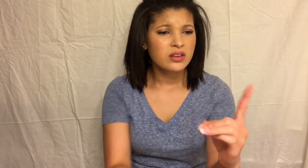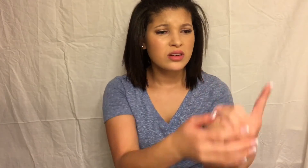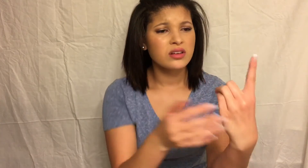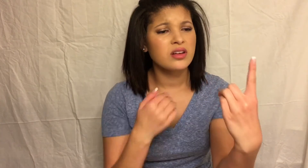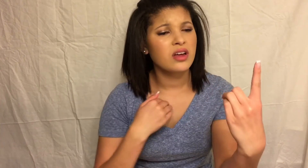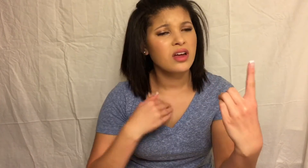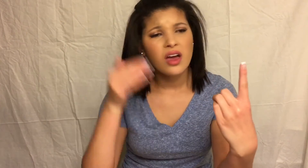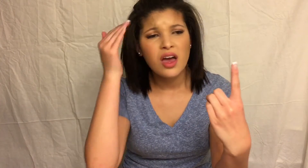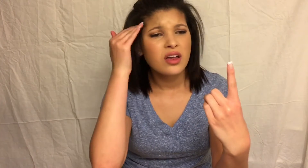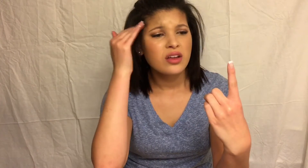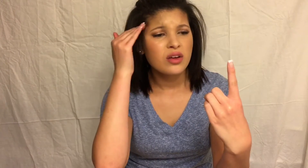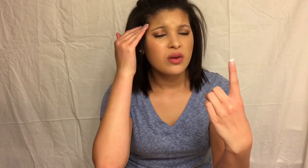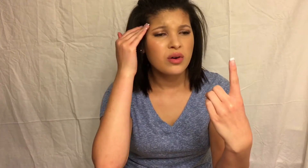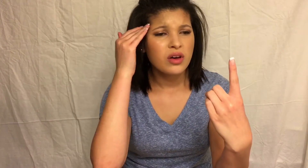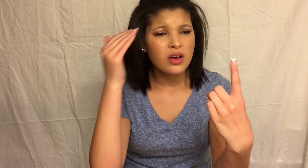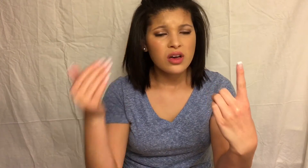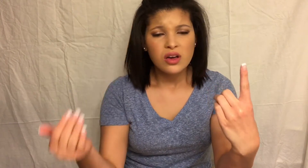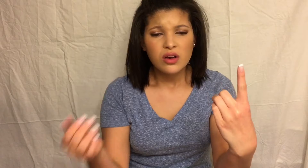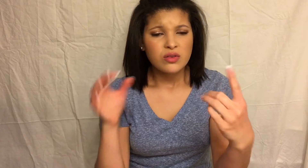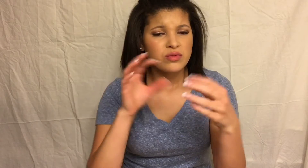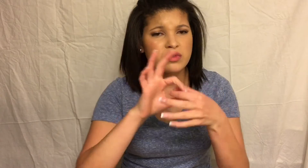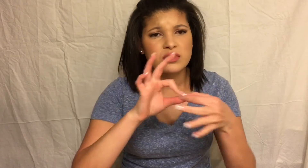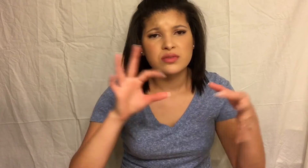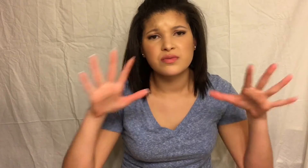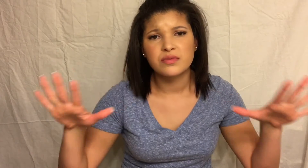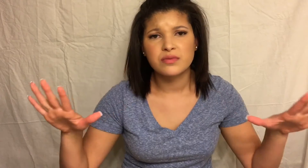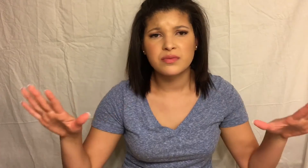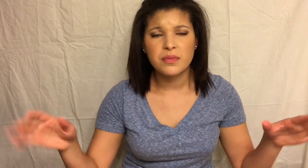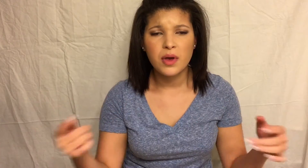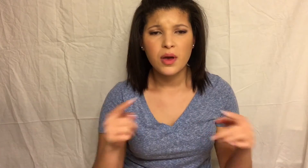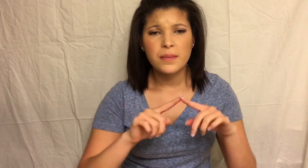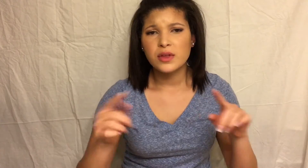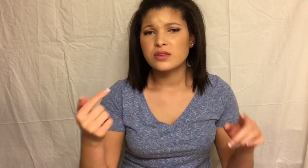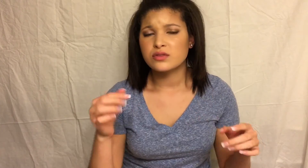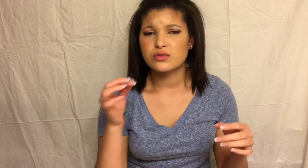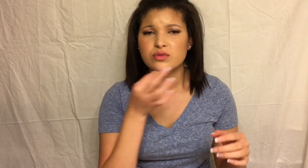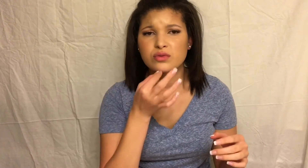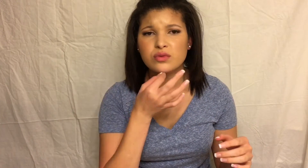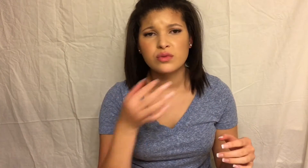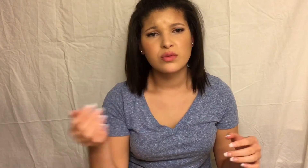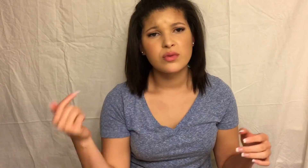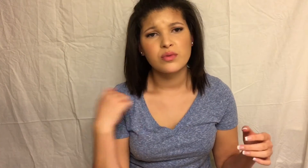around, I know we're lost but soon we'll be found